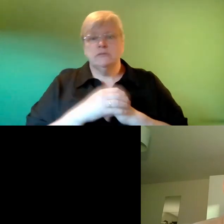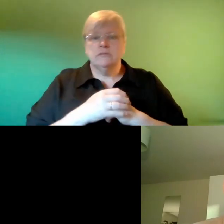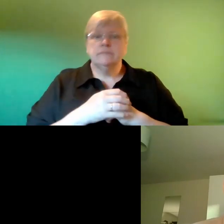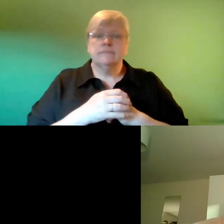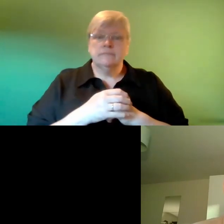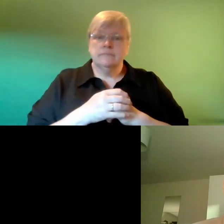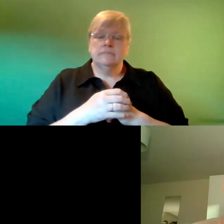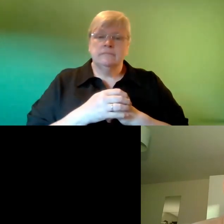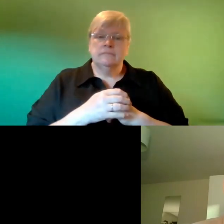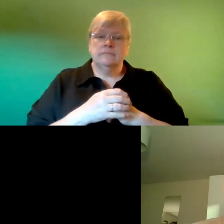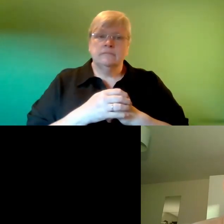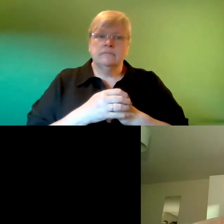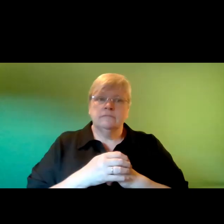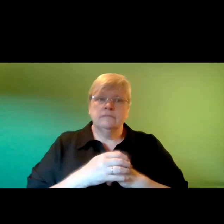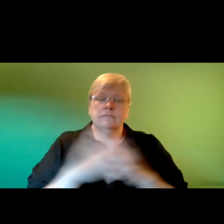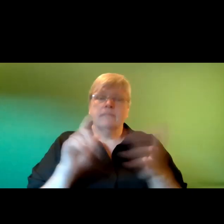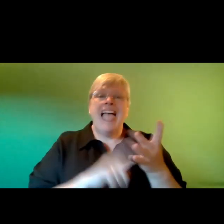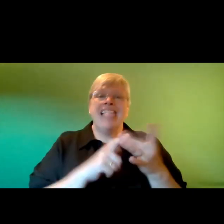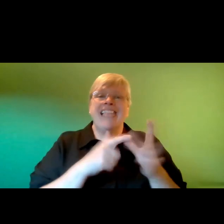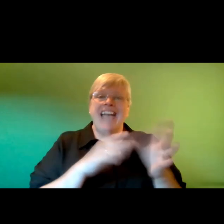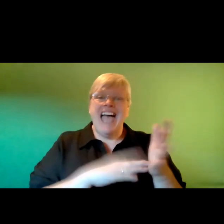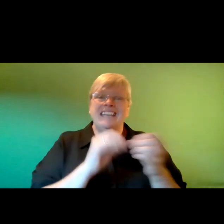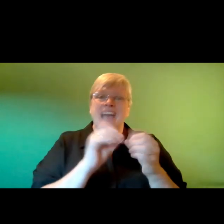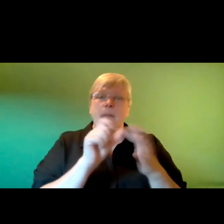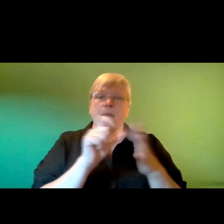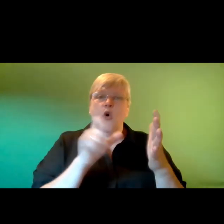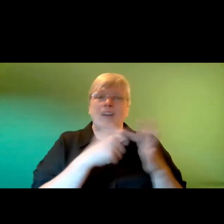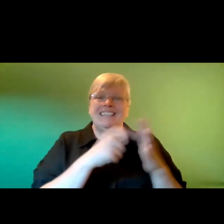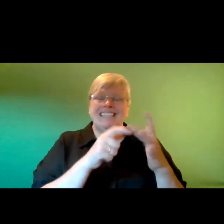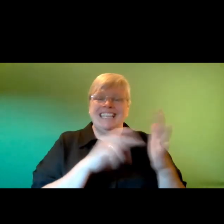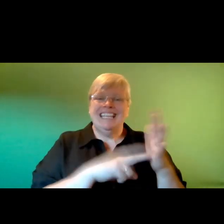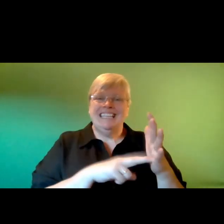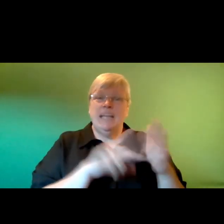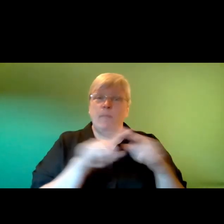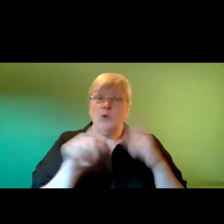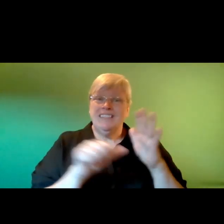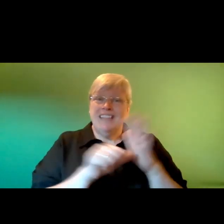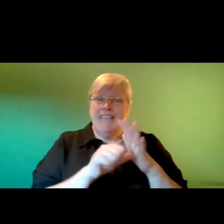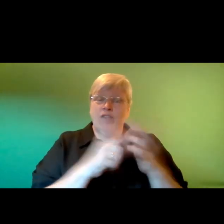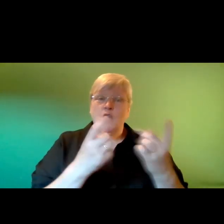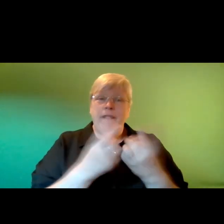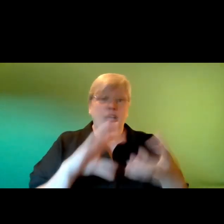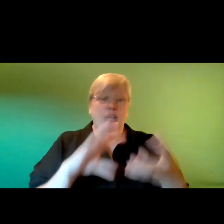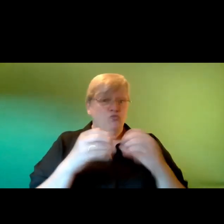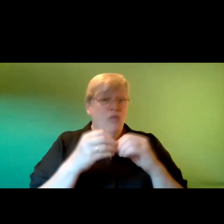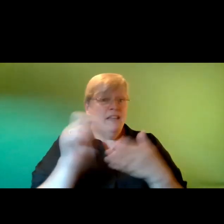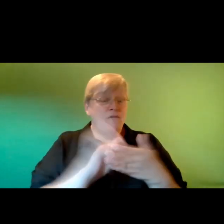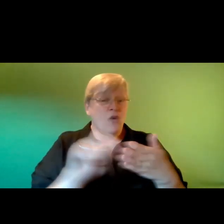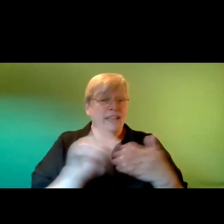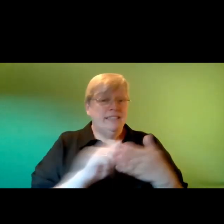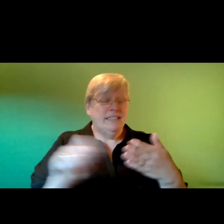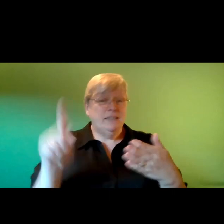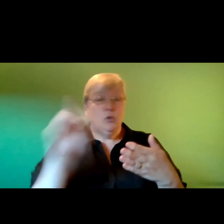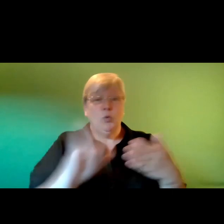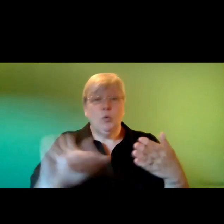um leanne bodkins asked another question what was the hardest thing about creative writing finding finding finding something to write about structure